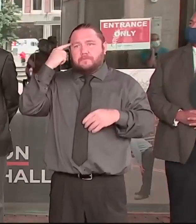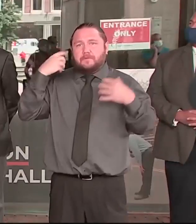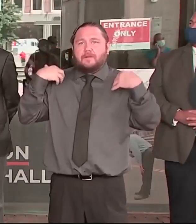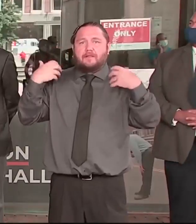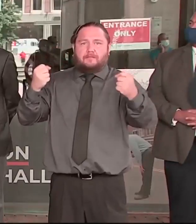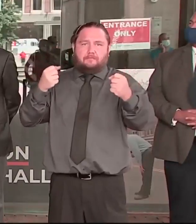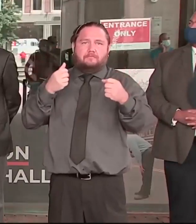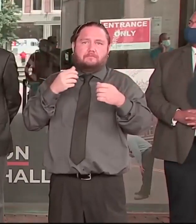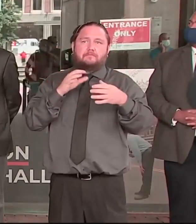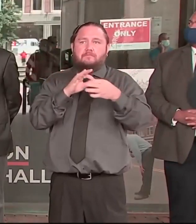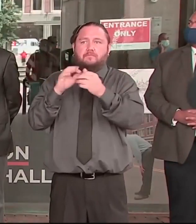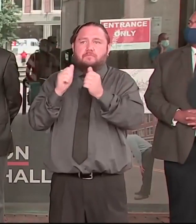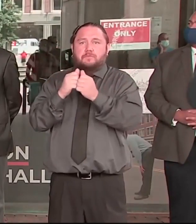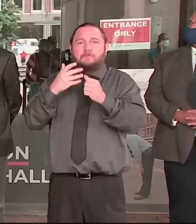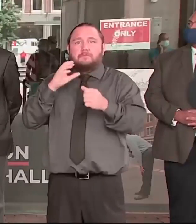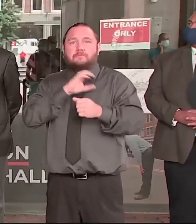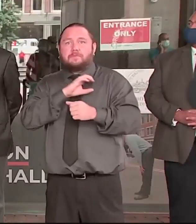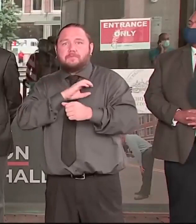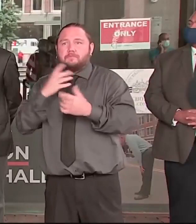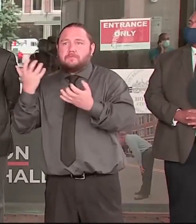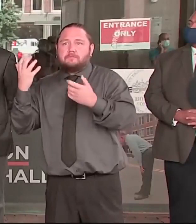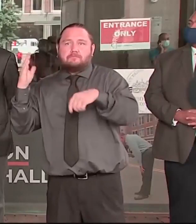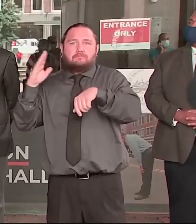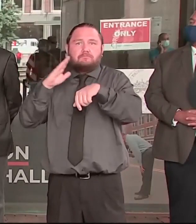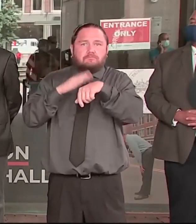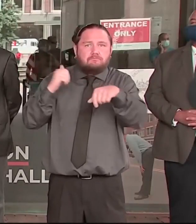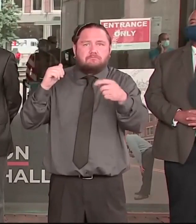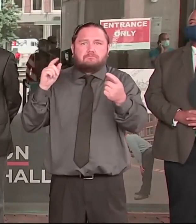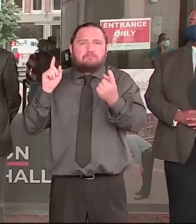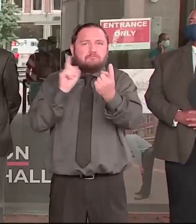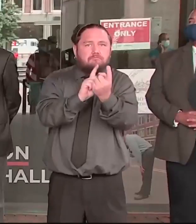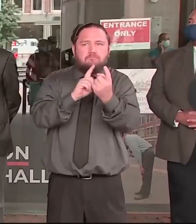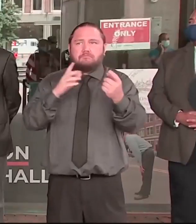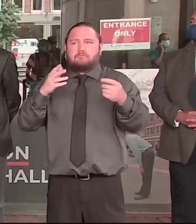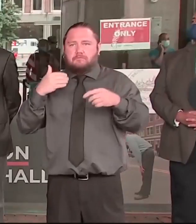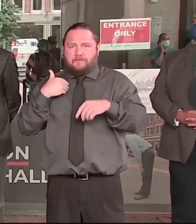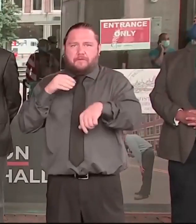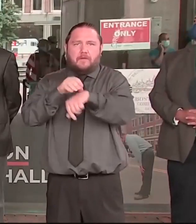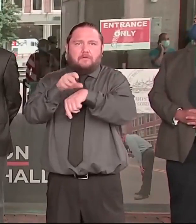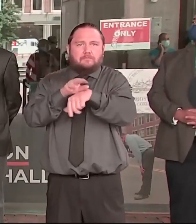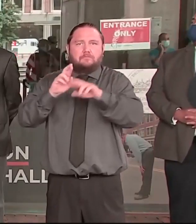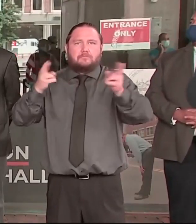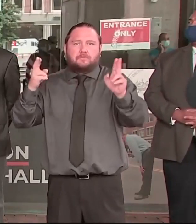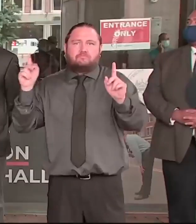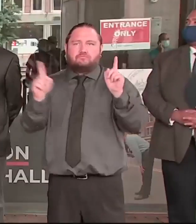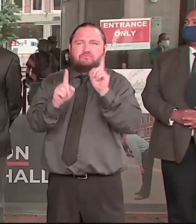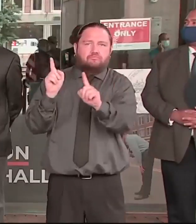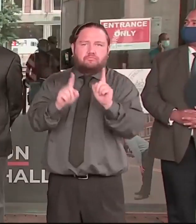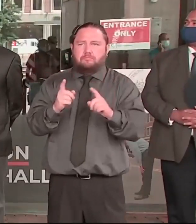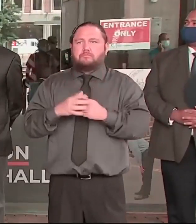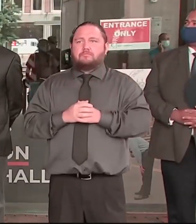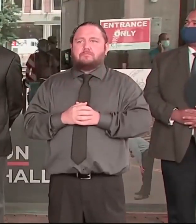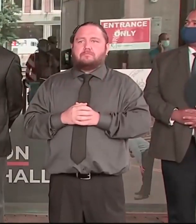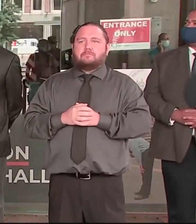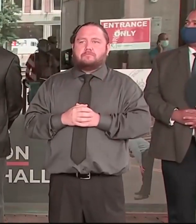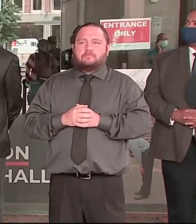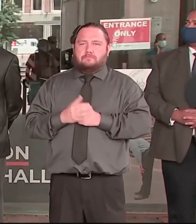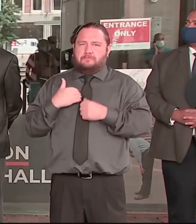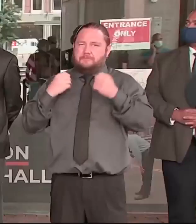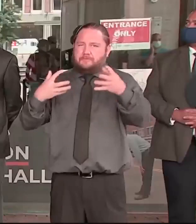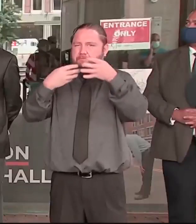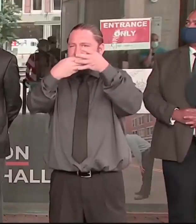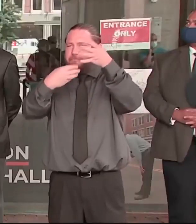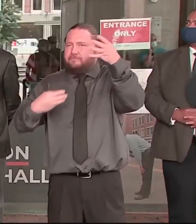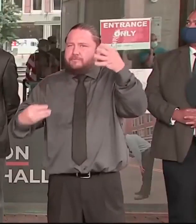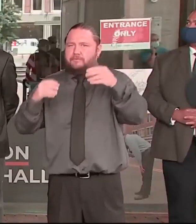Taken together, this is a significant program of reforms and investments. And I've said our new policy and budget announcements are